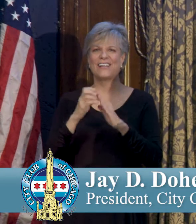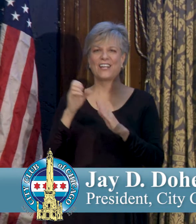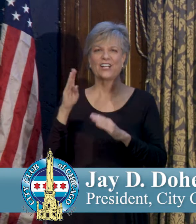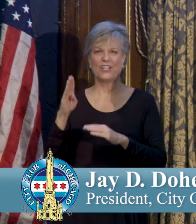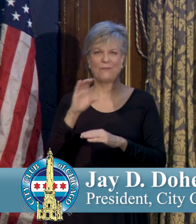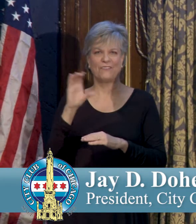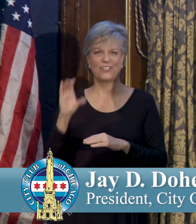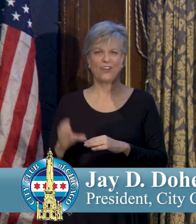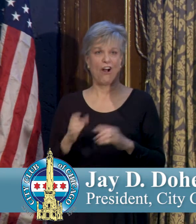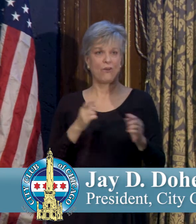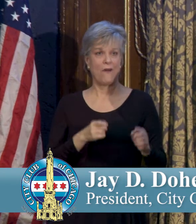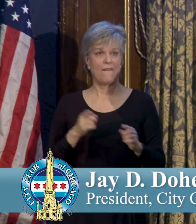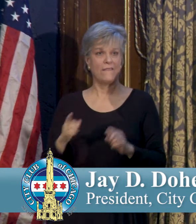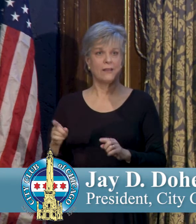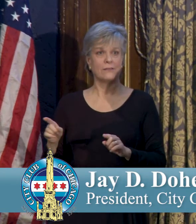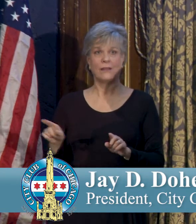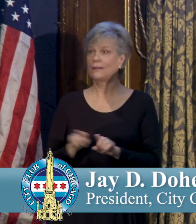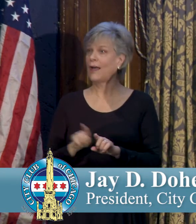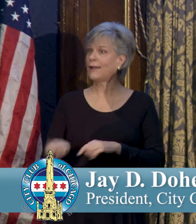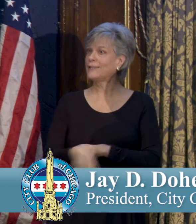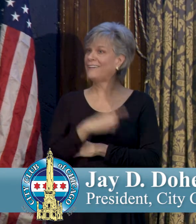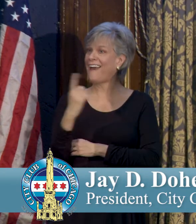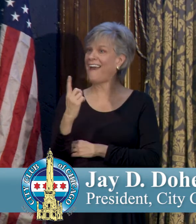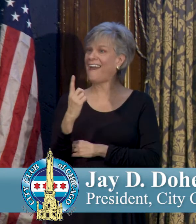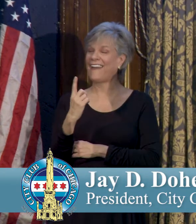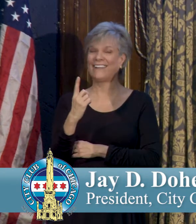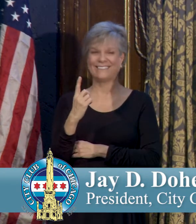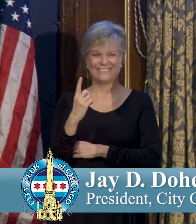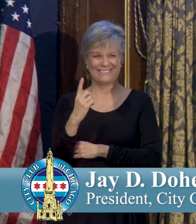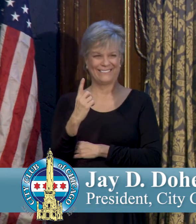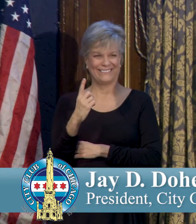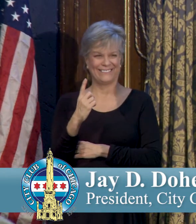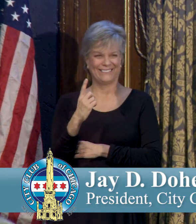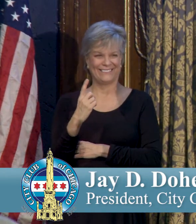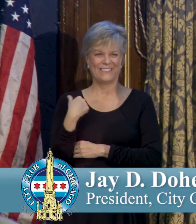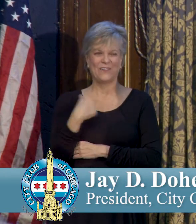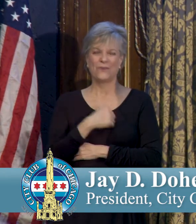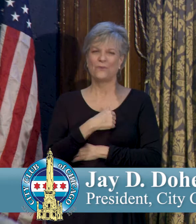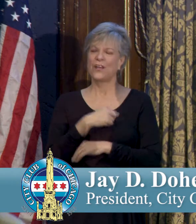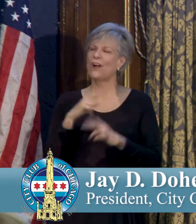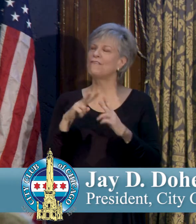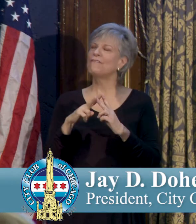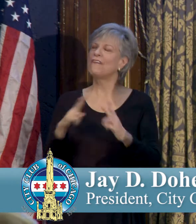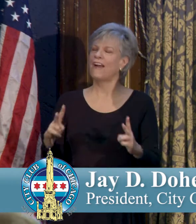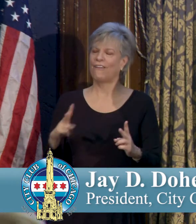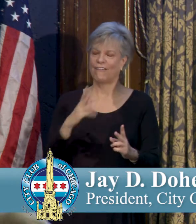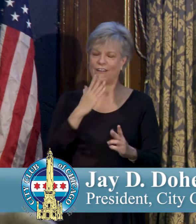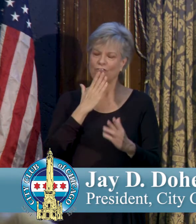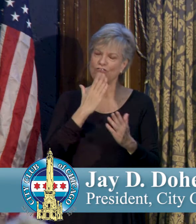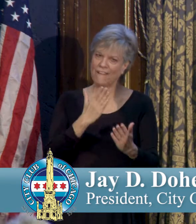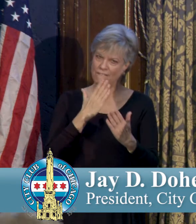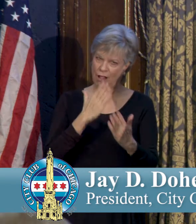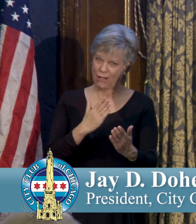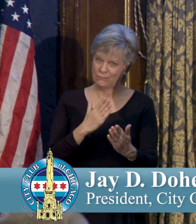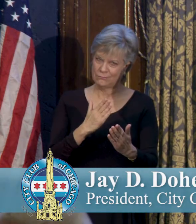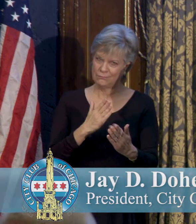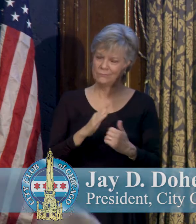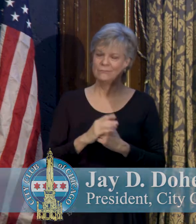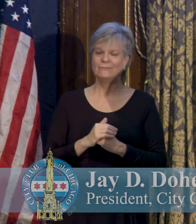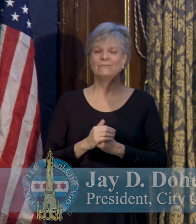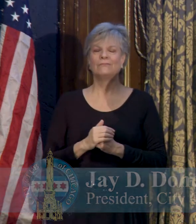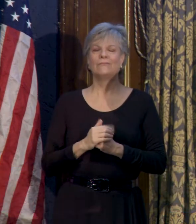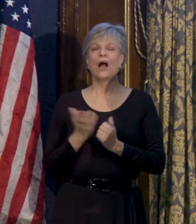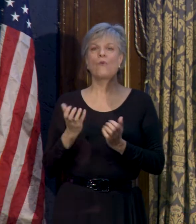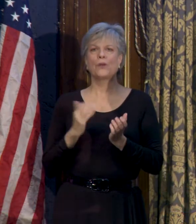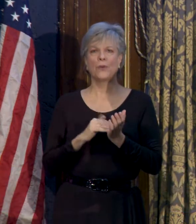events, like today, 400 people, for which we are enormously grateful. So I want to